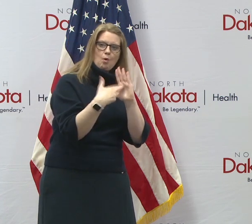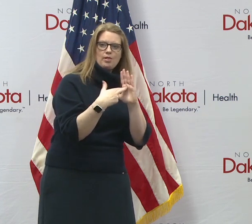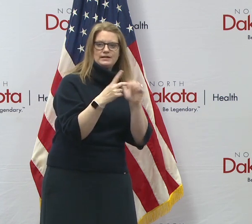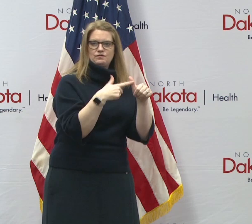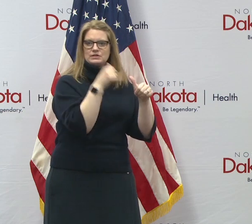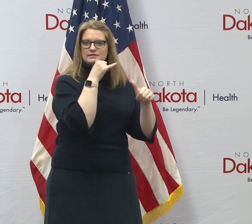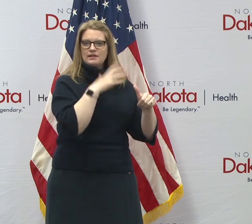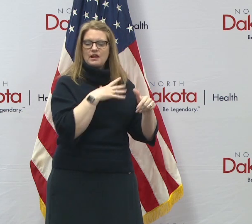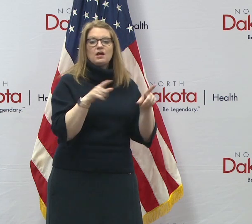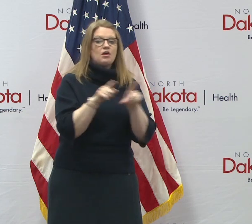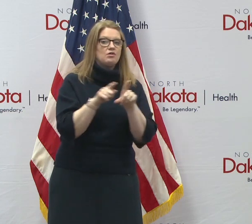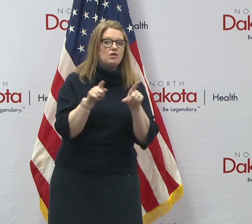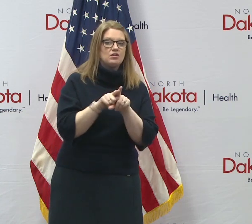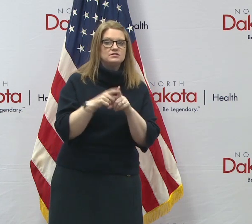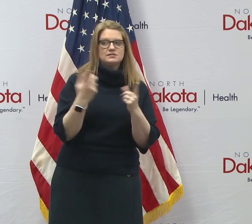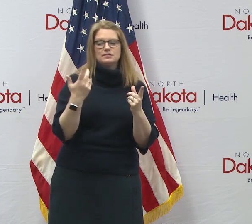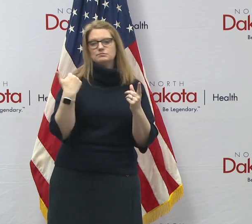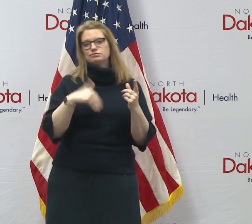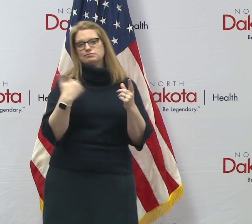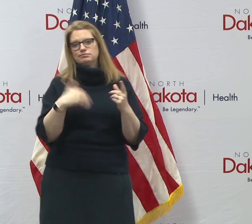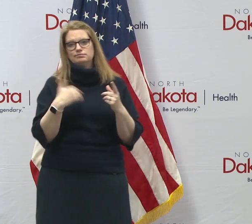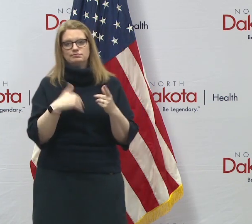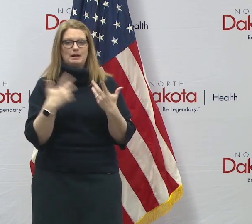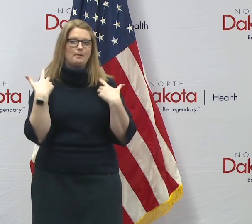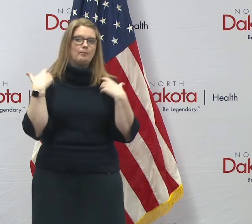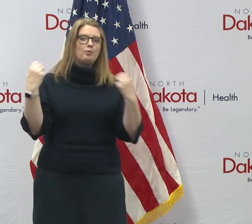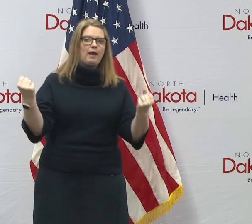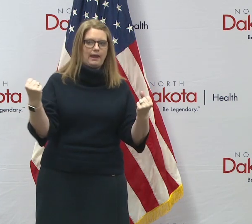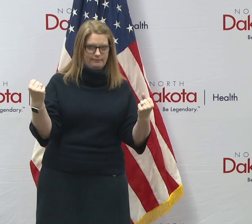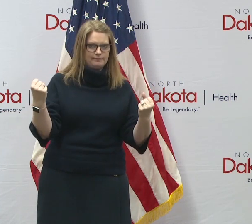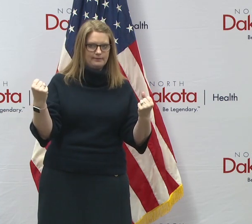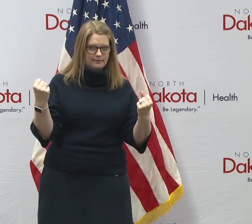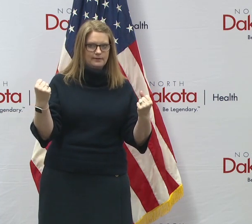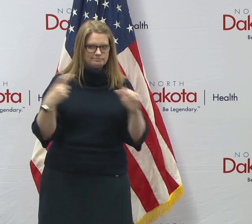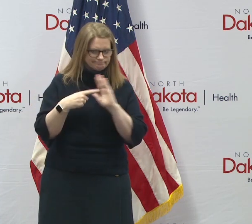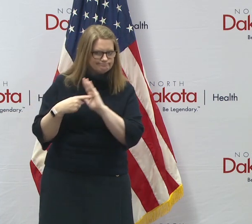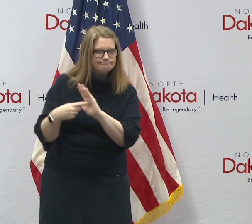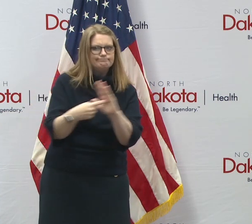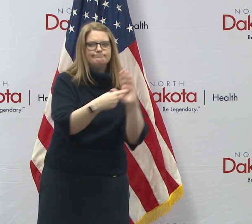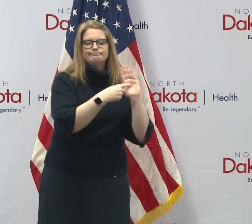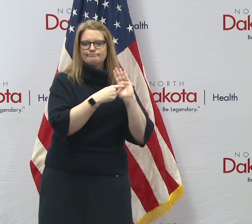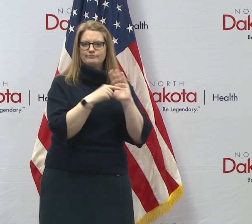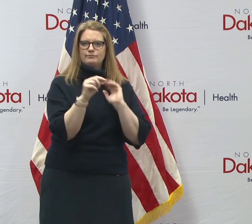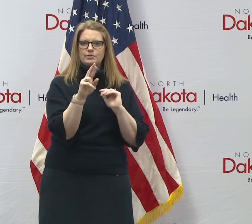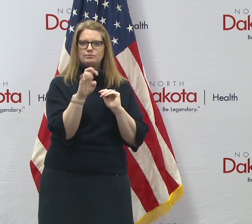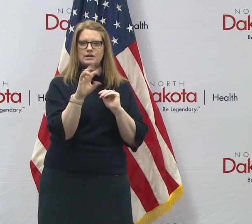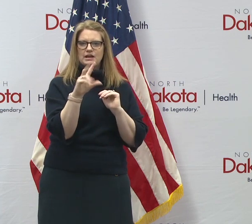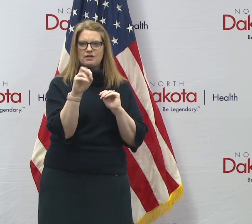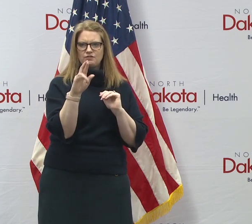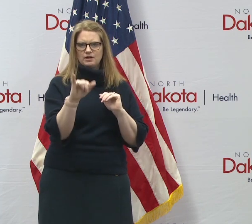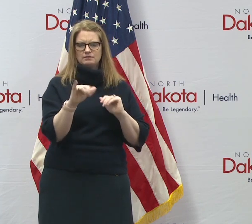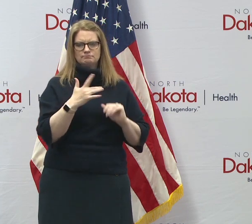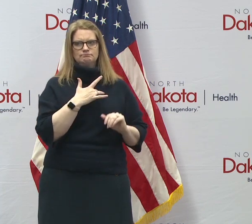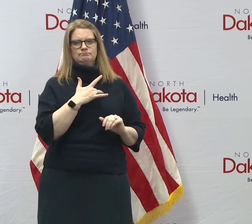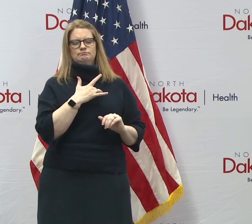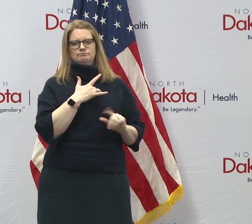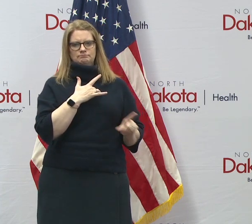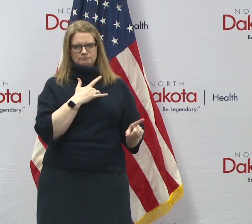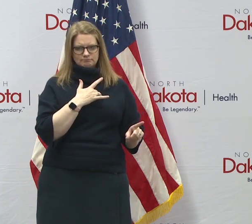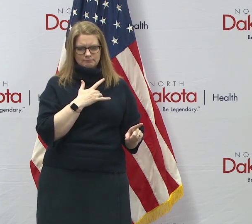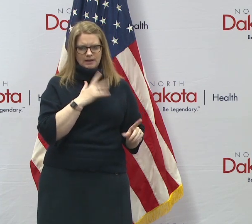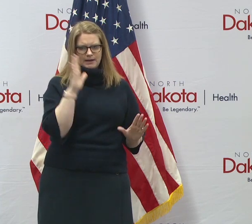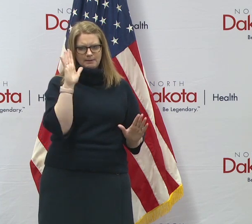role that she's played as a tremendous face and voice, a courageous face and voice of recovery. Uh, she's been an amazing, amazing